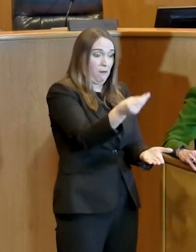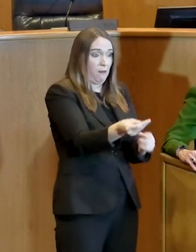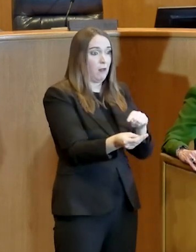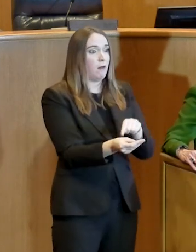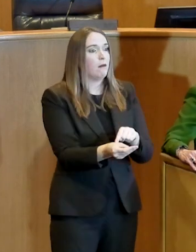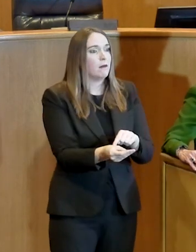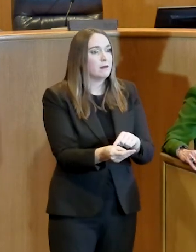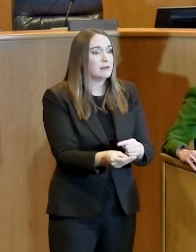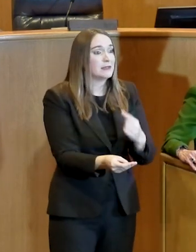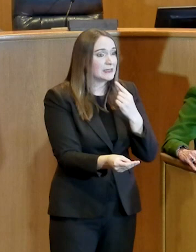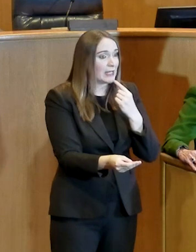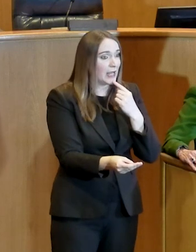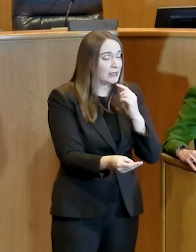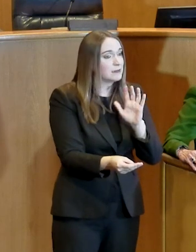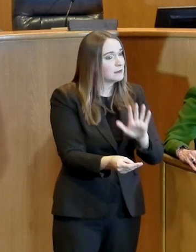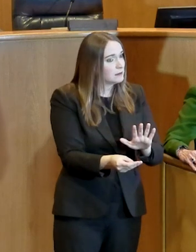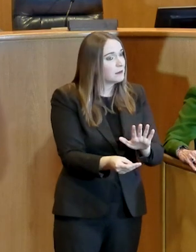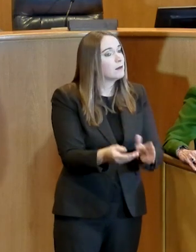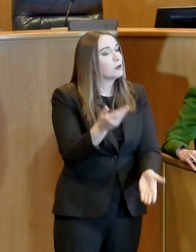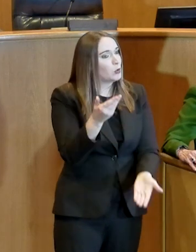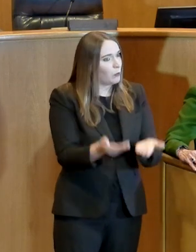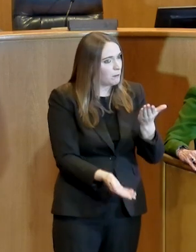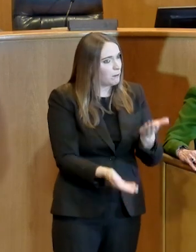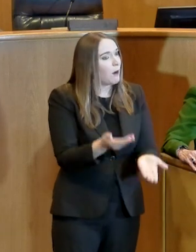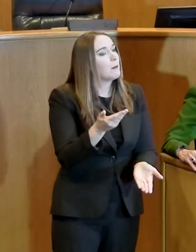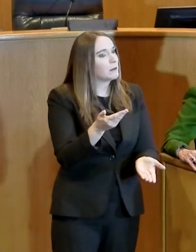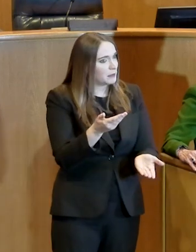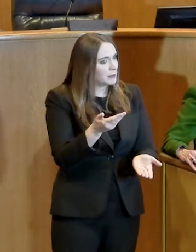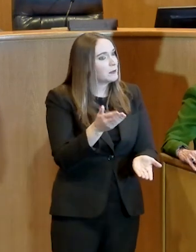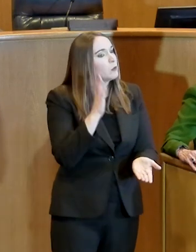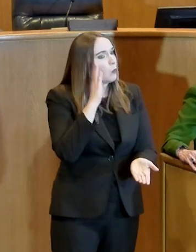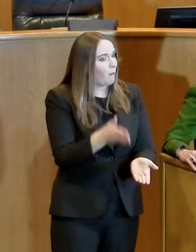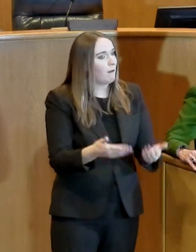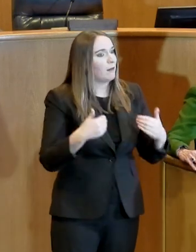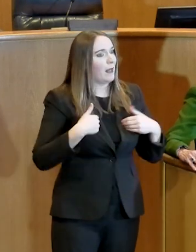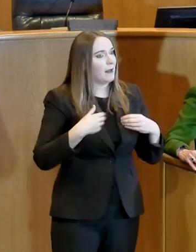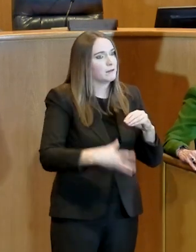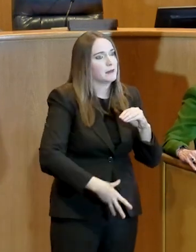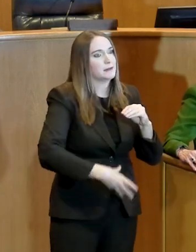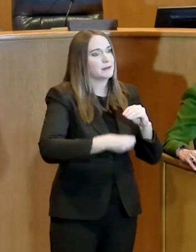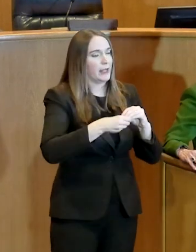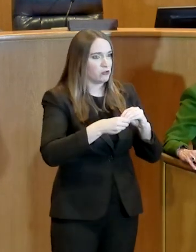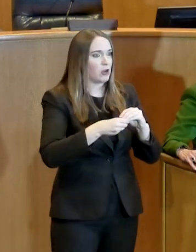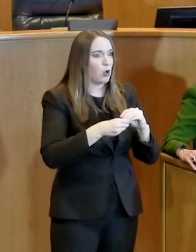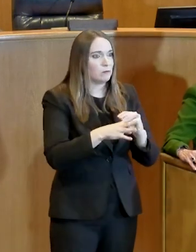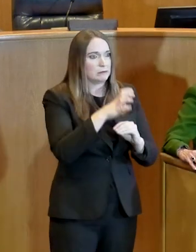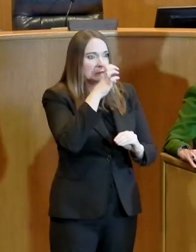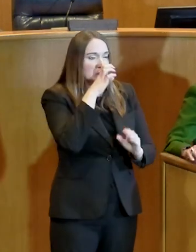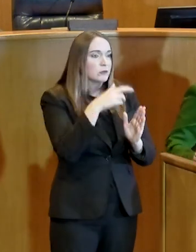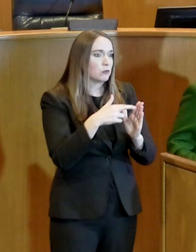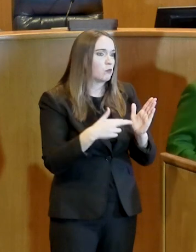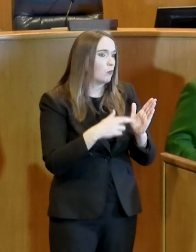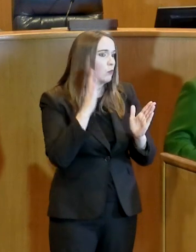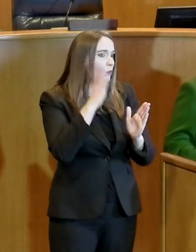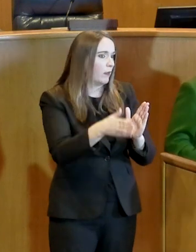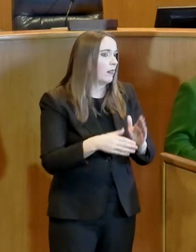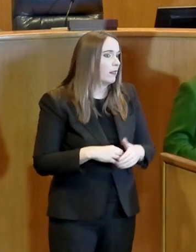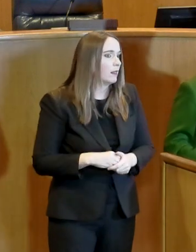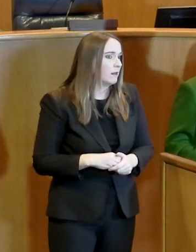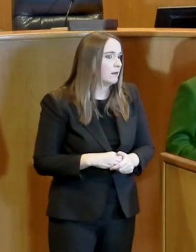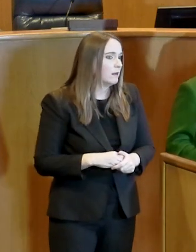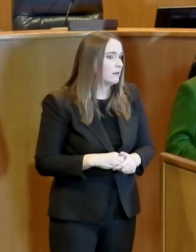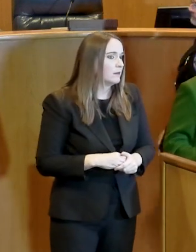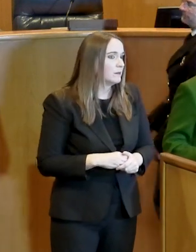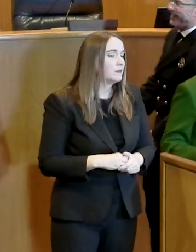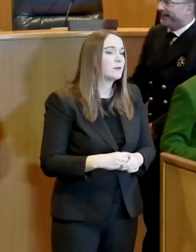also advised them that they would likely see additional enforcement. Now they will be back doing that. Brandon, do you want to comment? But we're